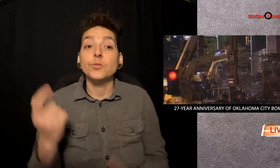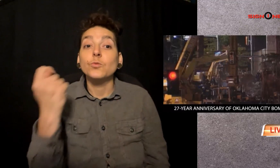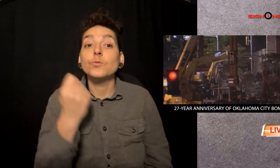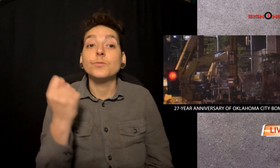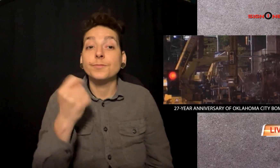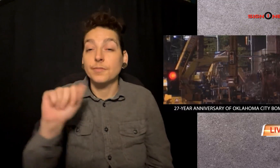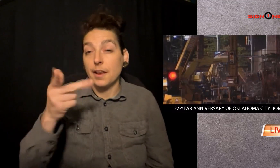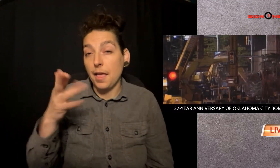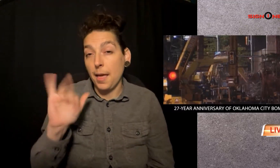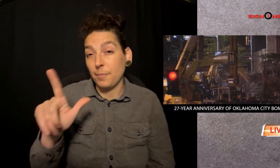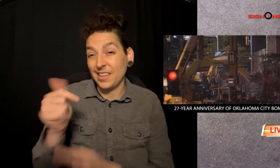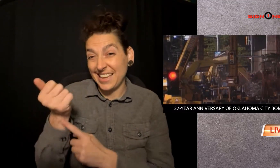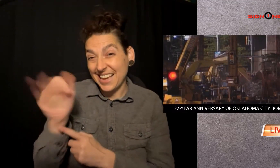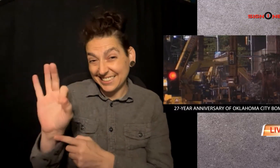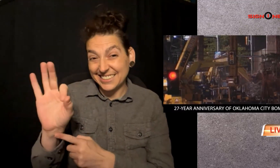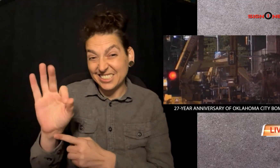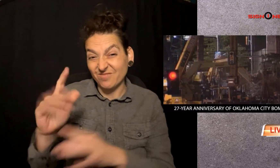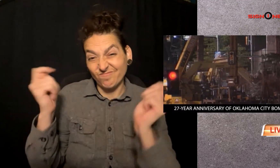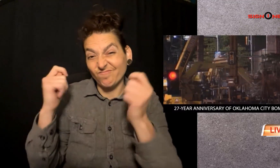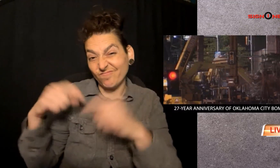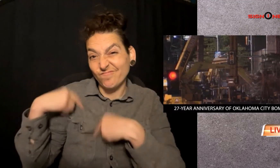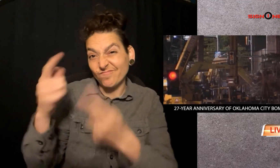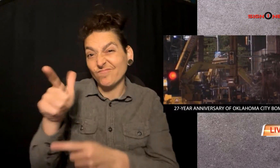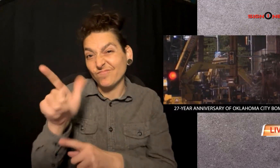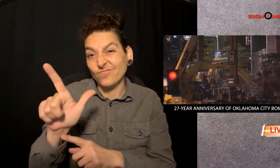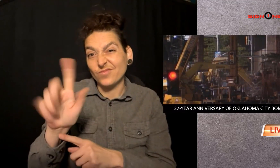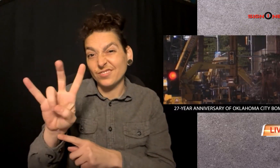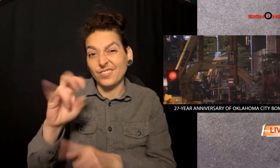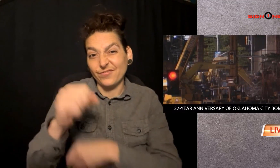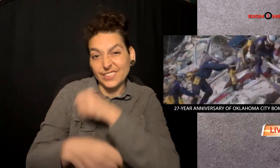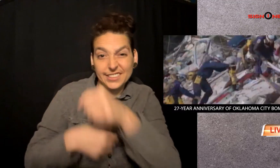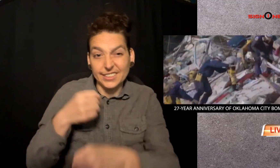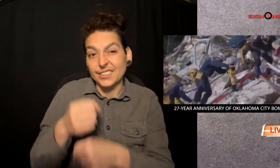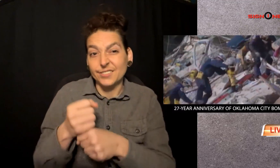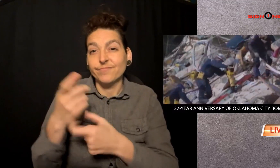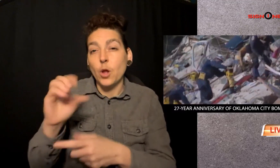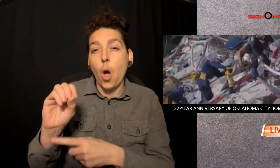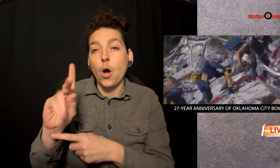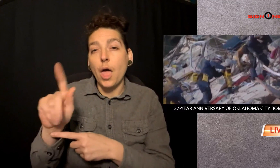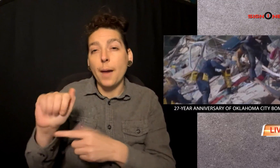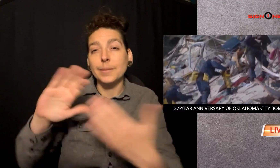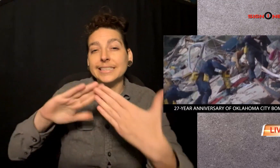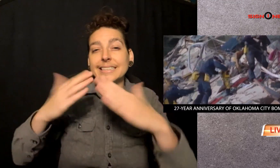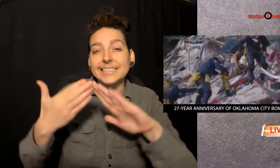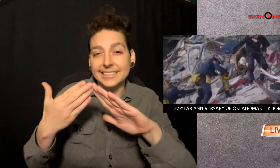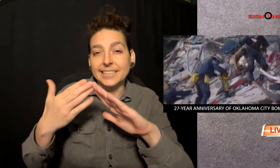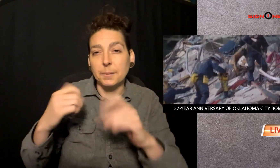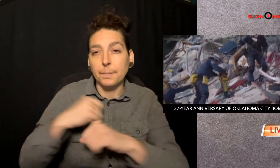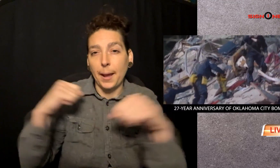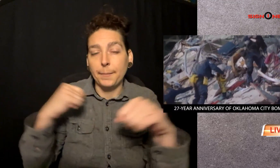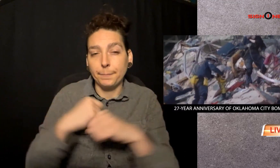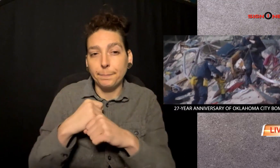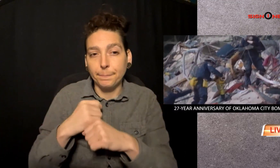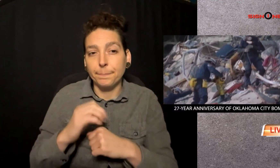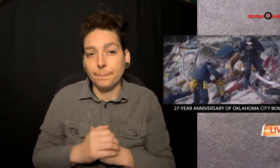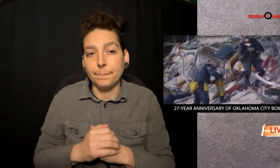Lee shared Tuesday, April 19th marks 27 years since the Oklahoma City bombing.